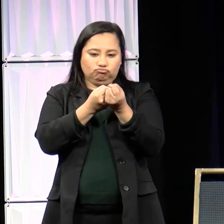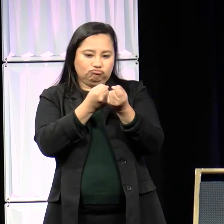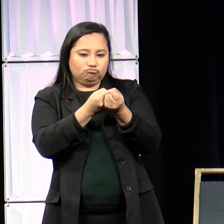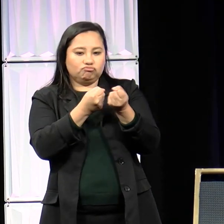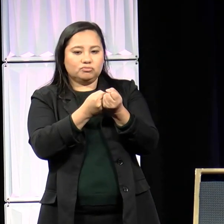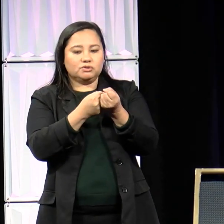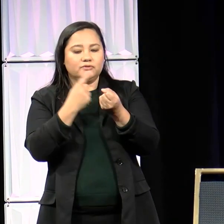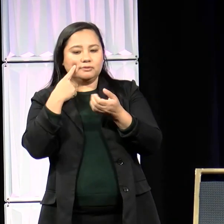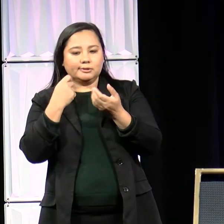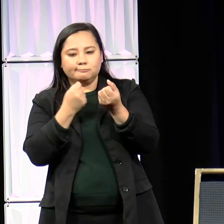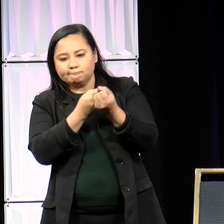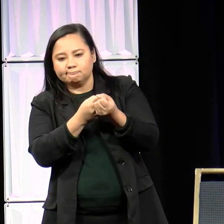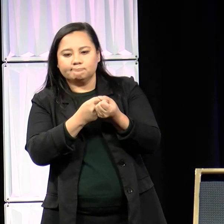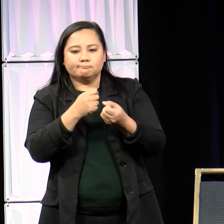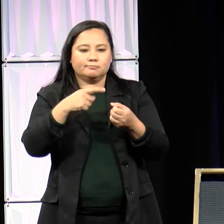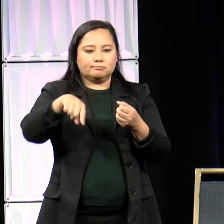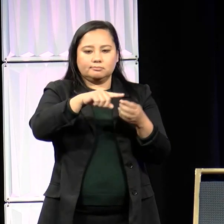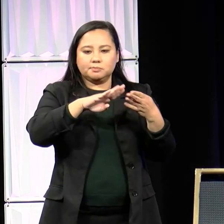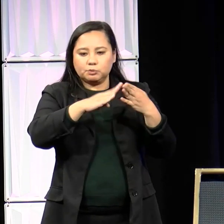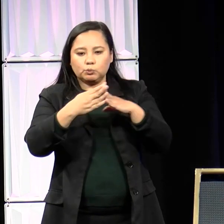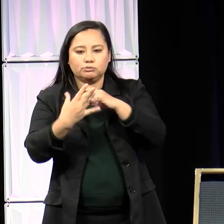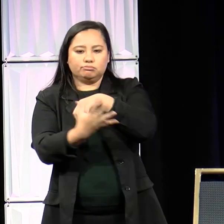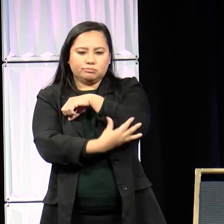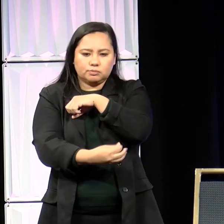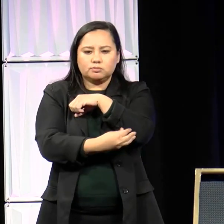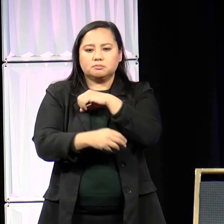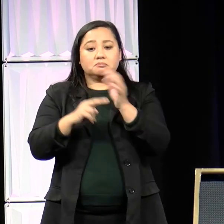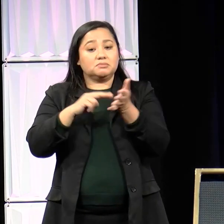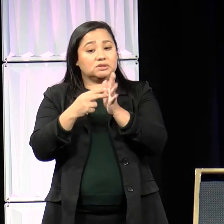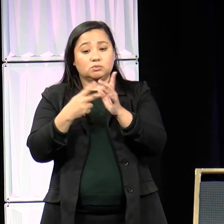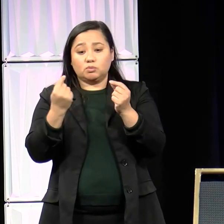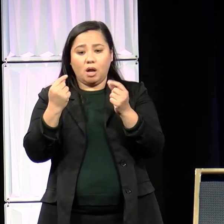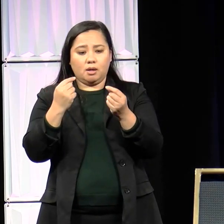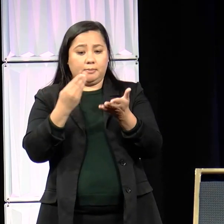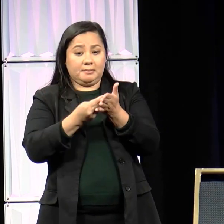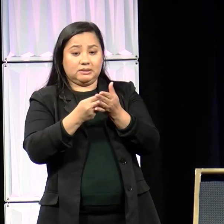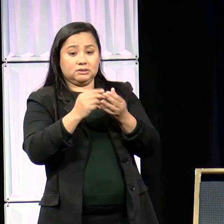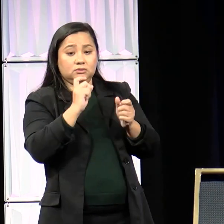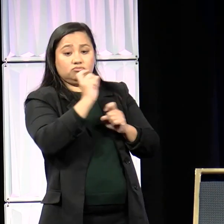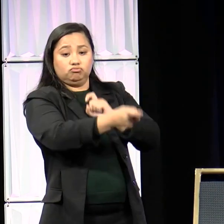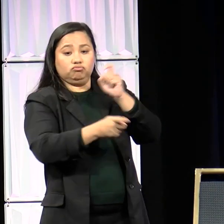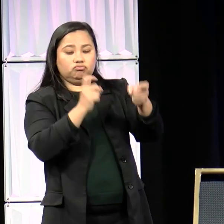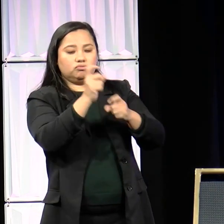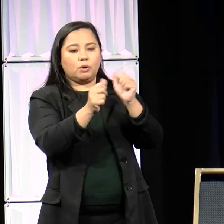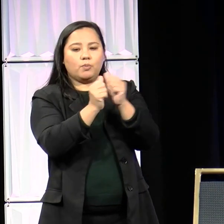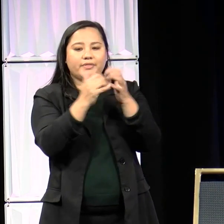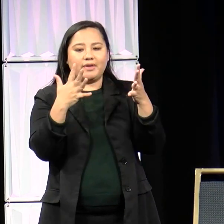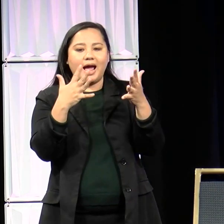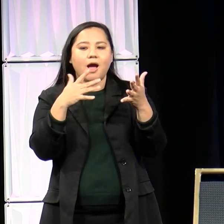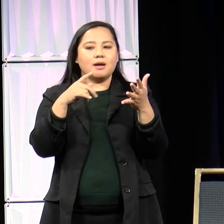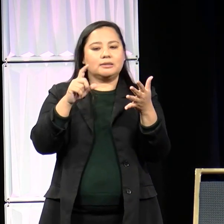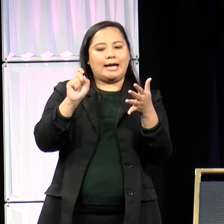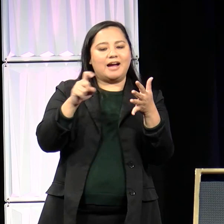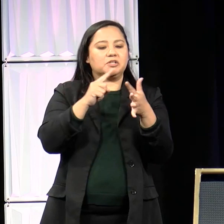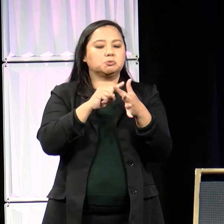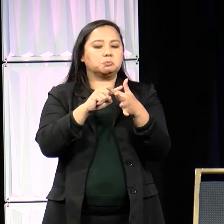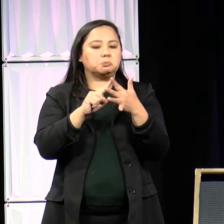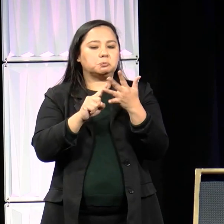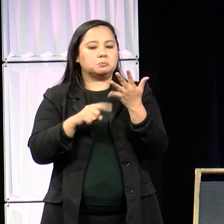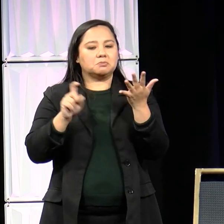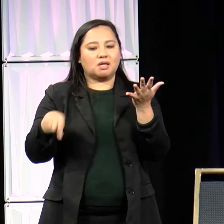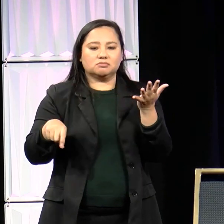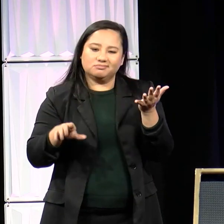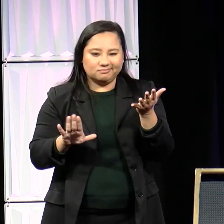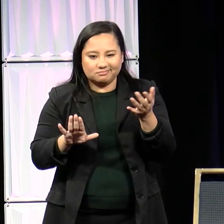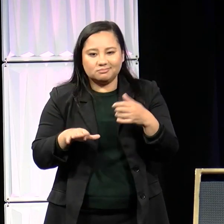communities, including money with no strings attached and more grassroots organizing. We have to fund life-affirming systems and get